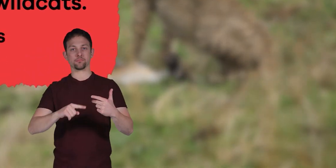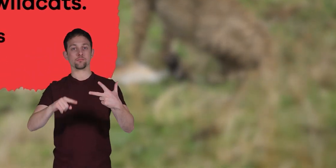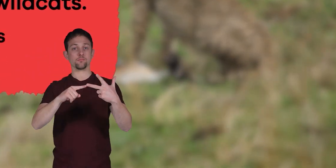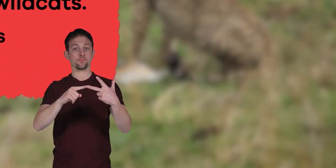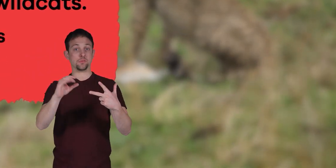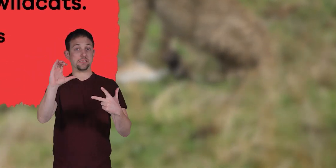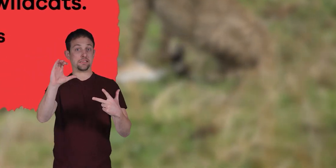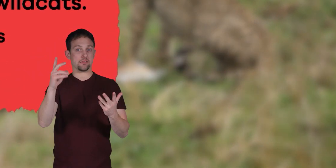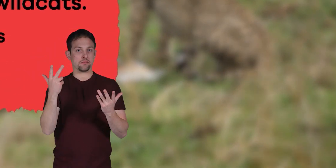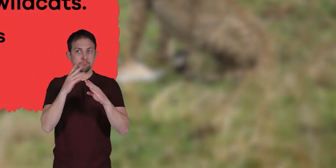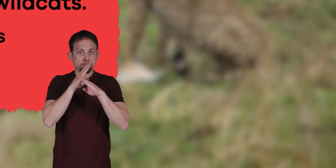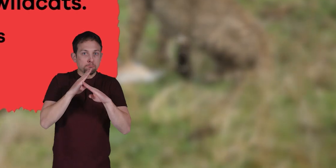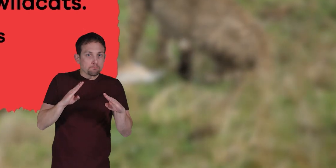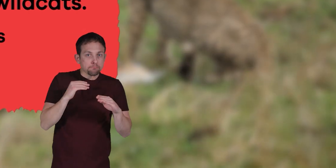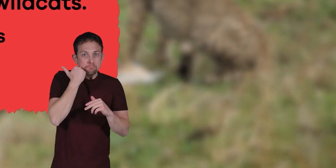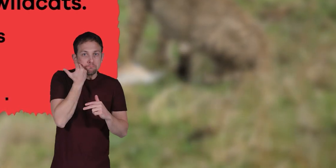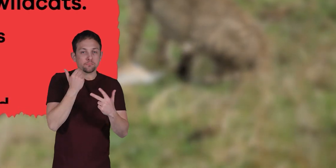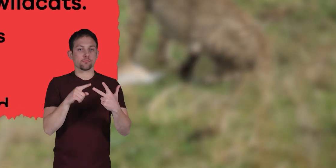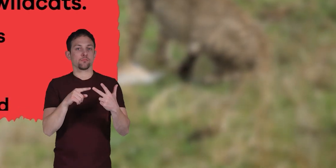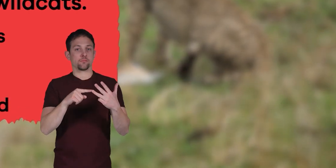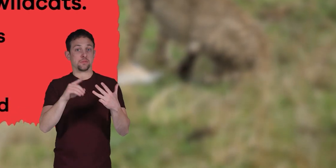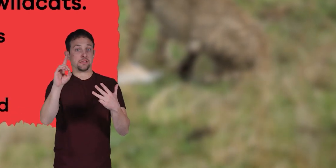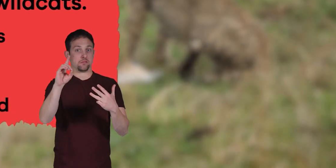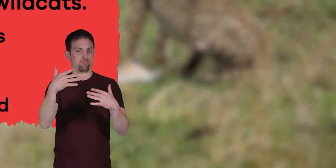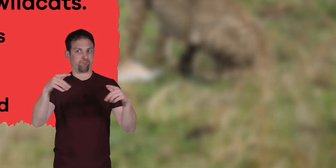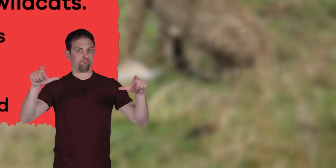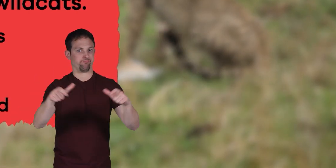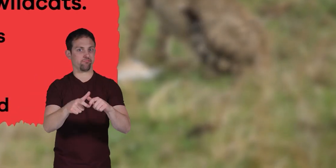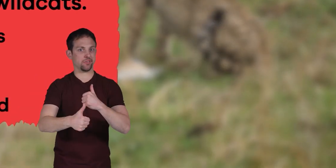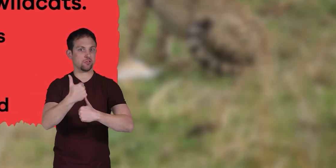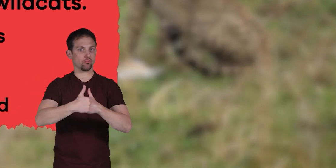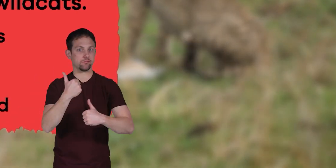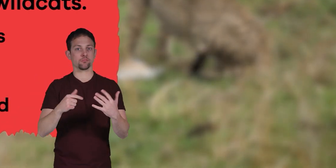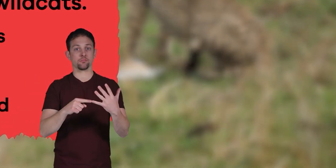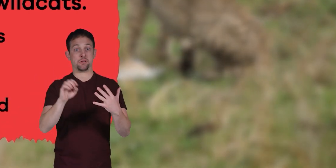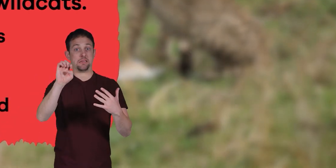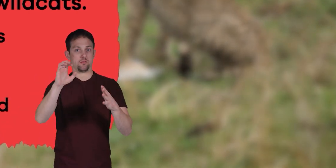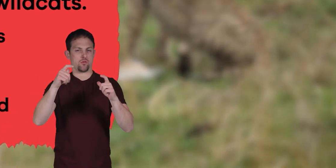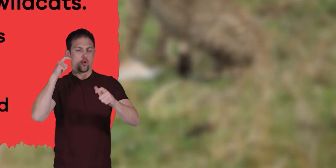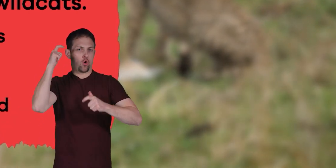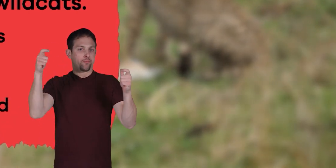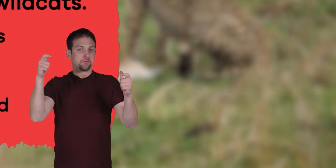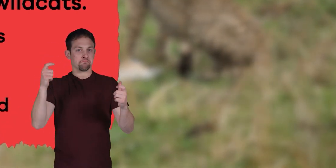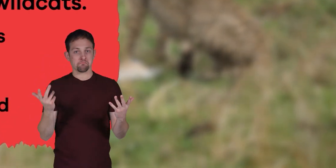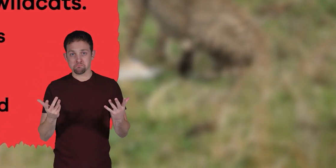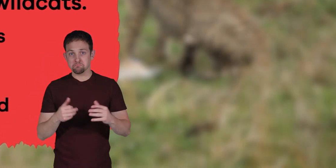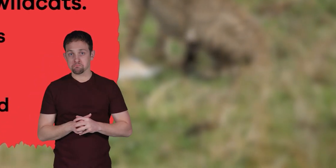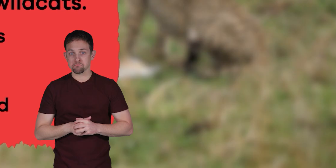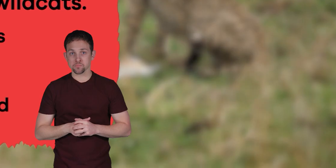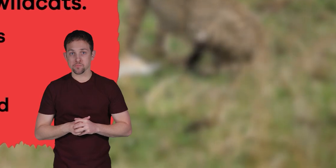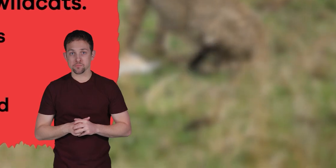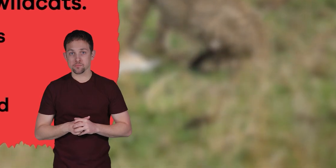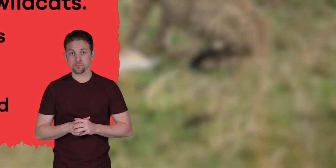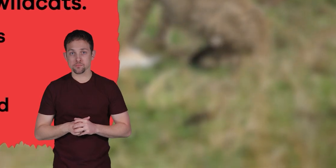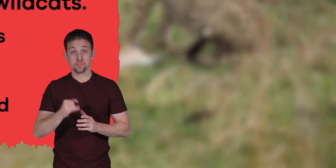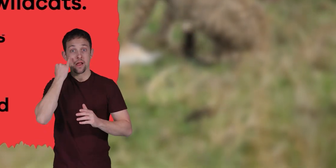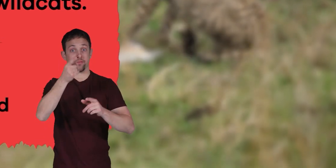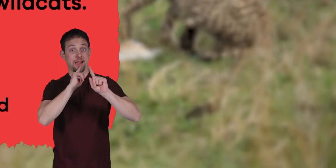C. Meek. D. Endangered. E. Enormous. If you answered